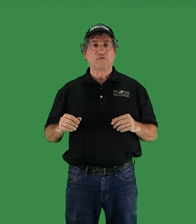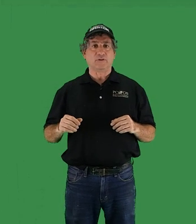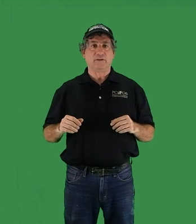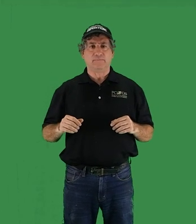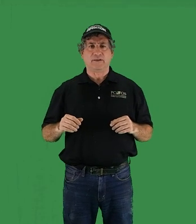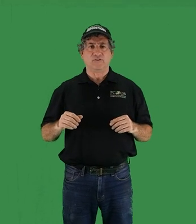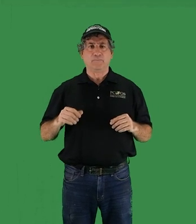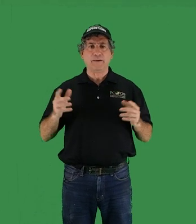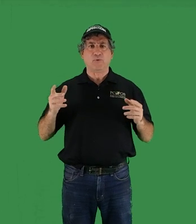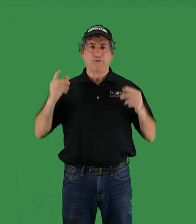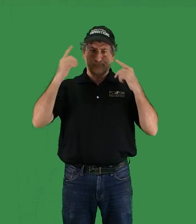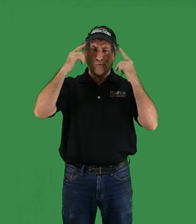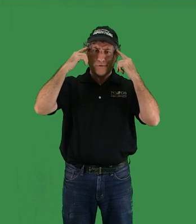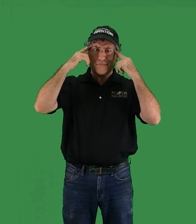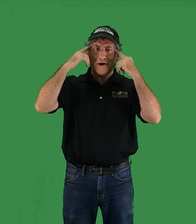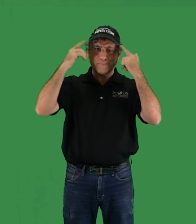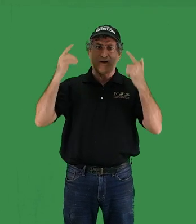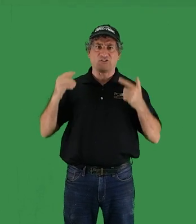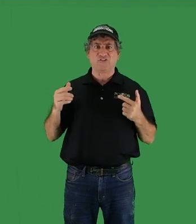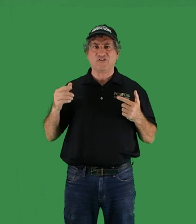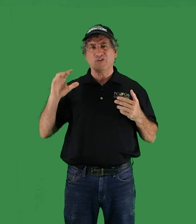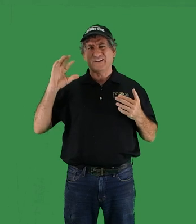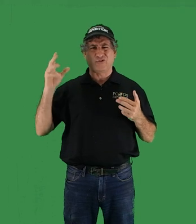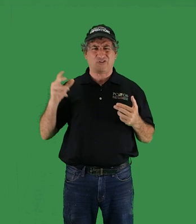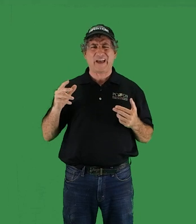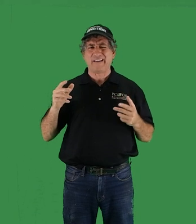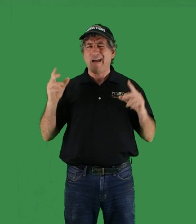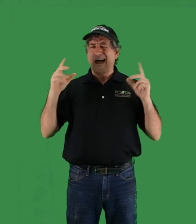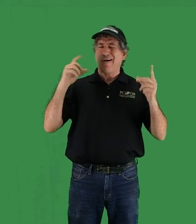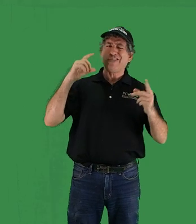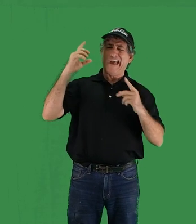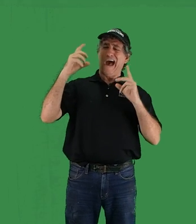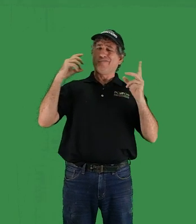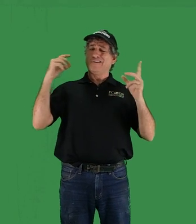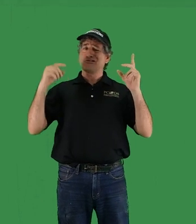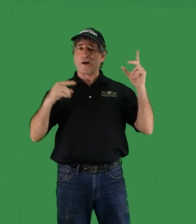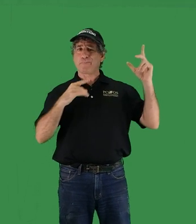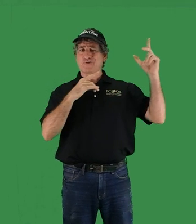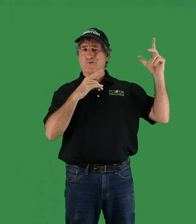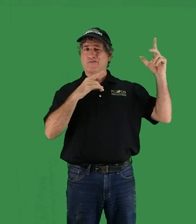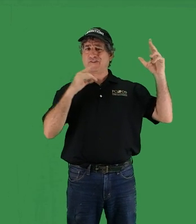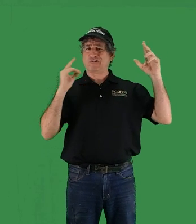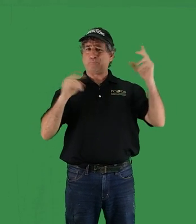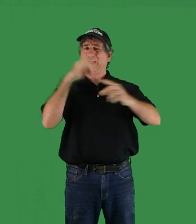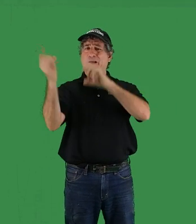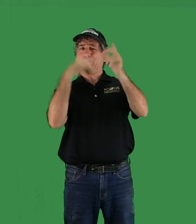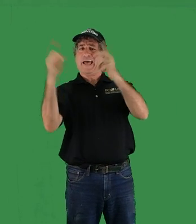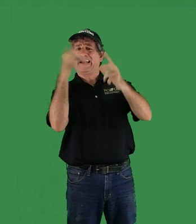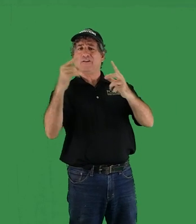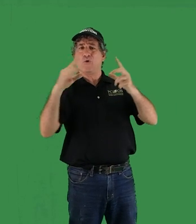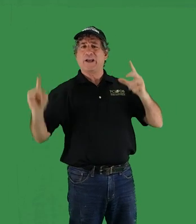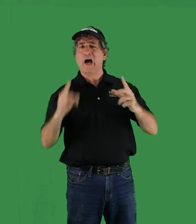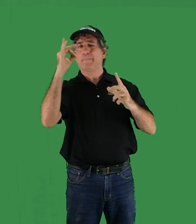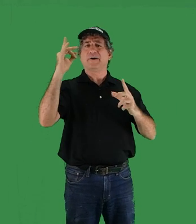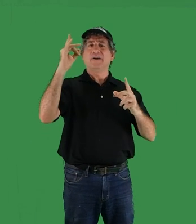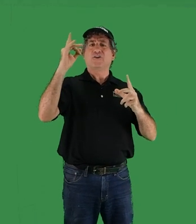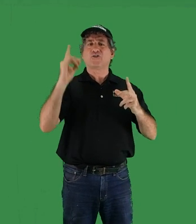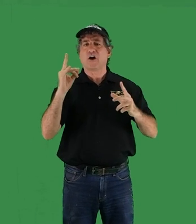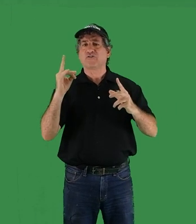mostly because people with poor thought processes couldn't understand how the average temperature of a spinning planet going up could cause